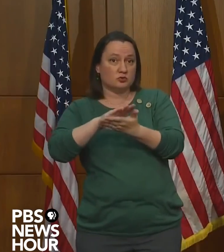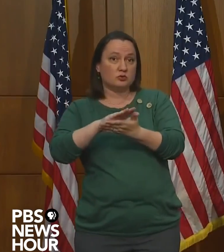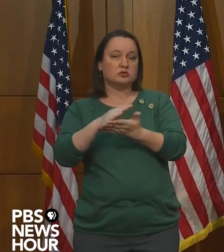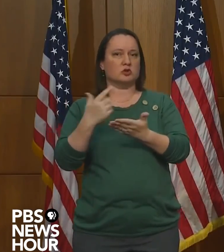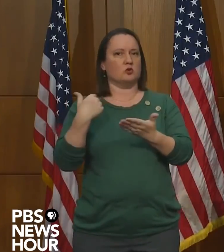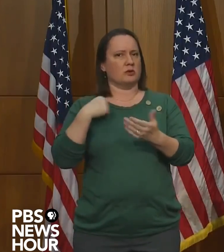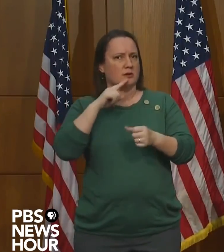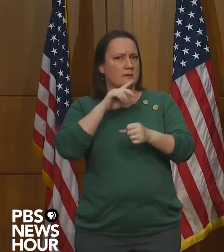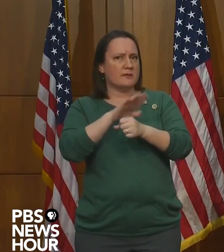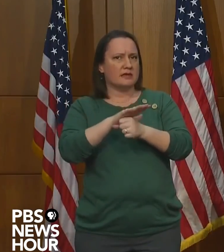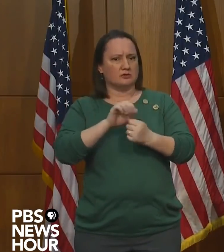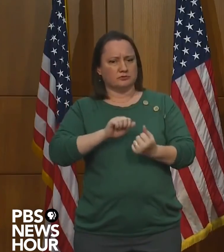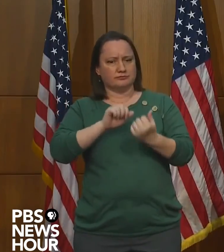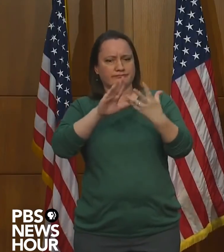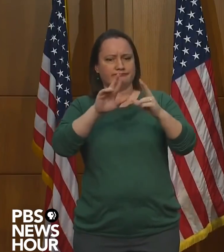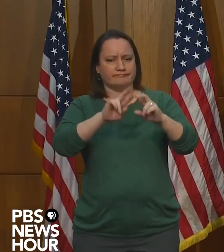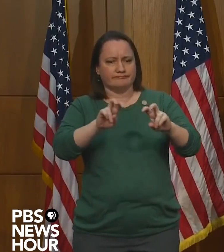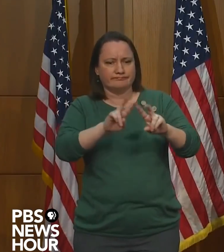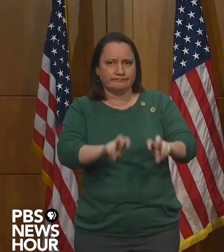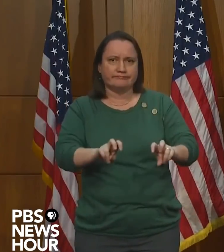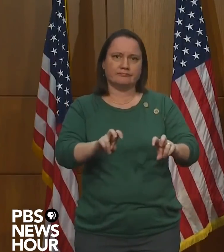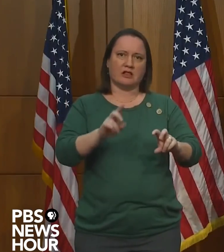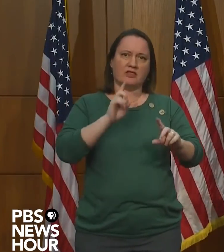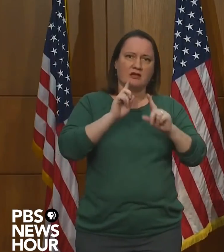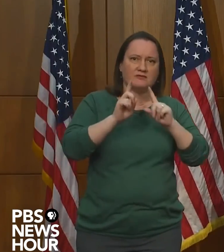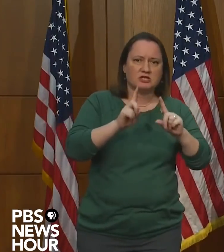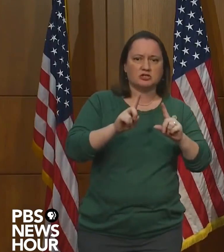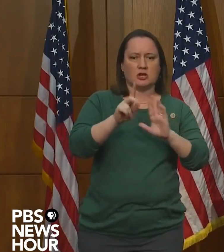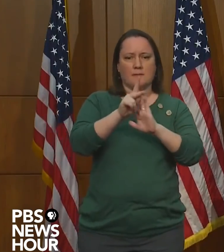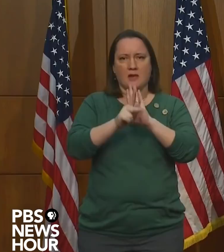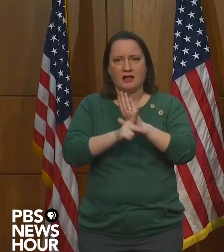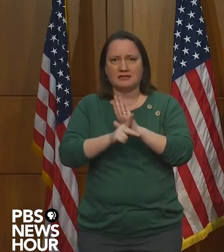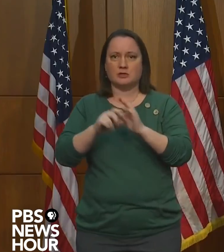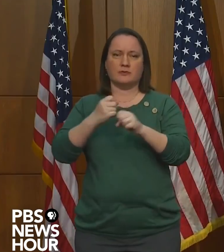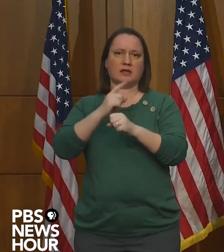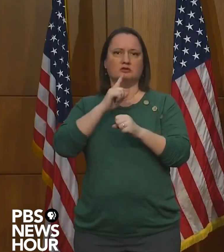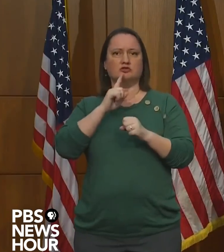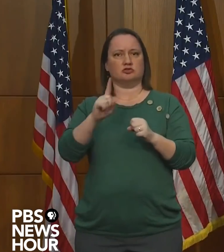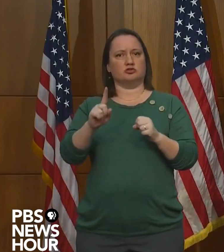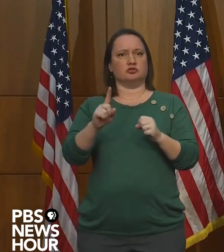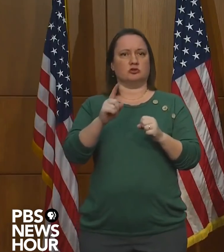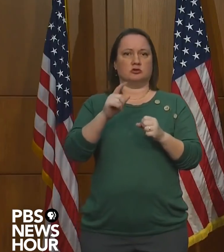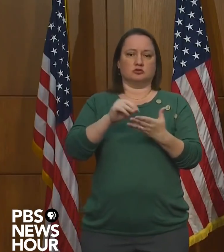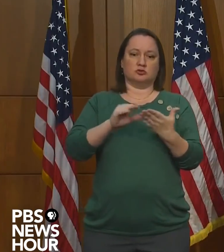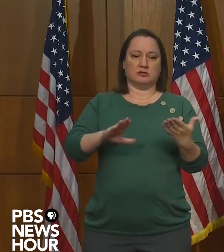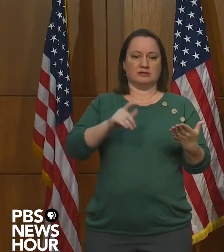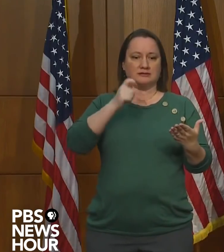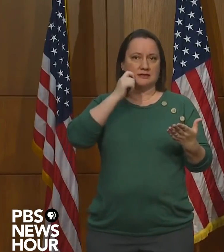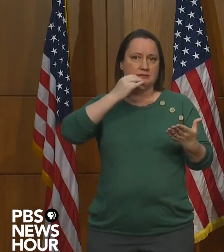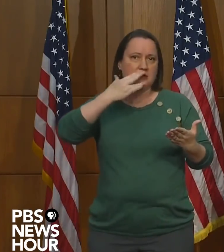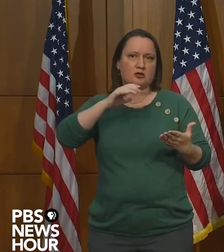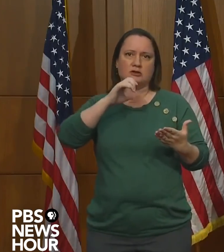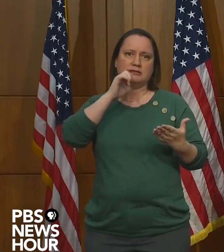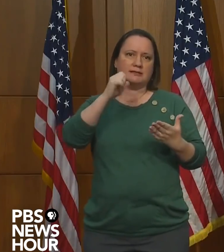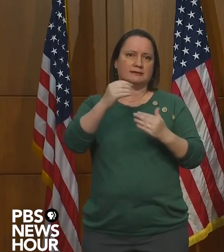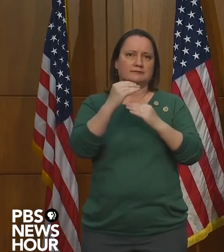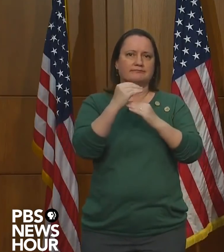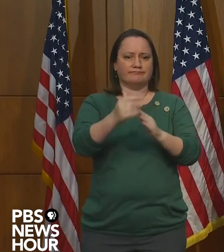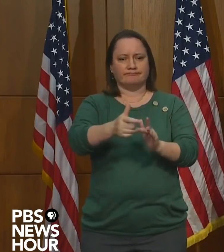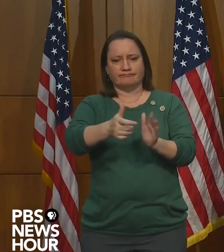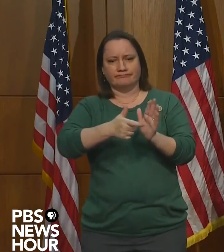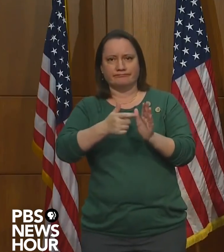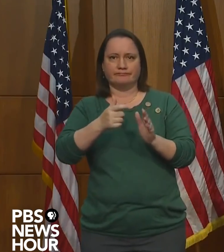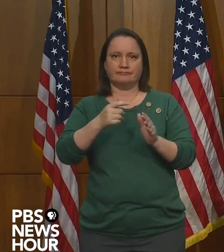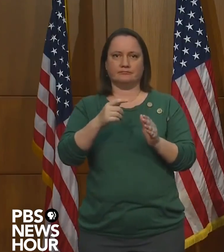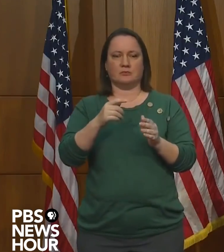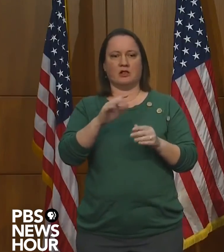these conversations and necessary policy changes to ensure that the color of a student's skin doesn't dictate the education opportunity that they have access to.